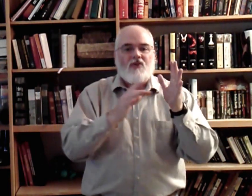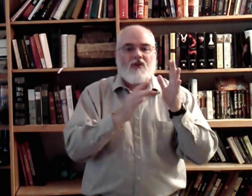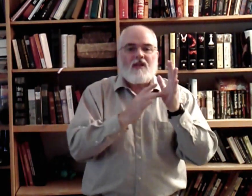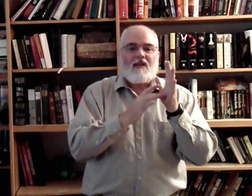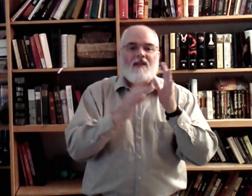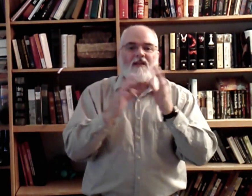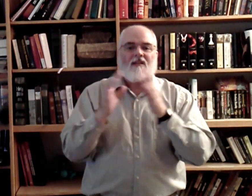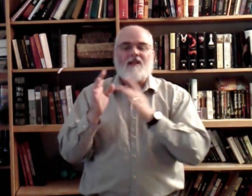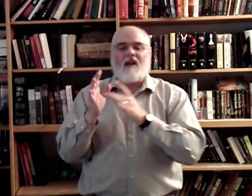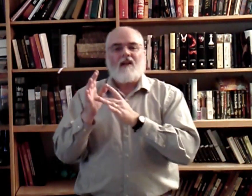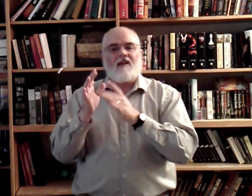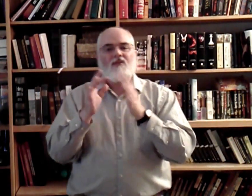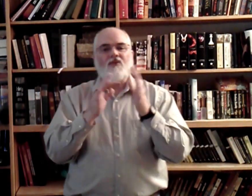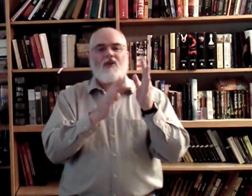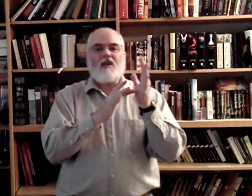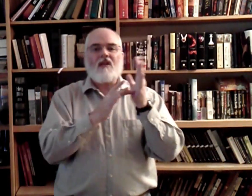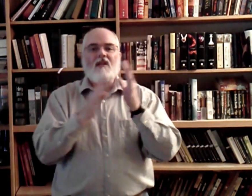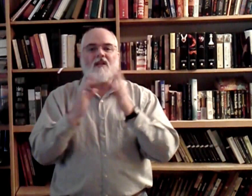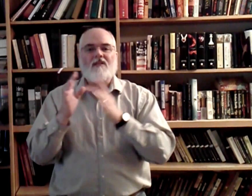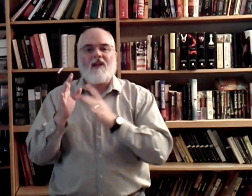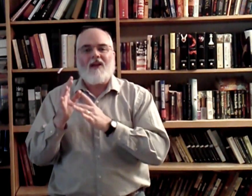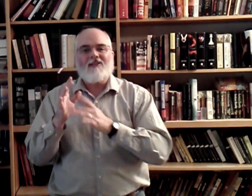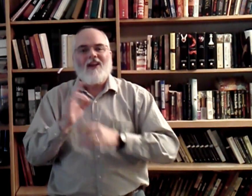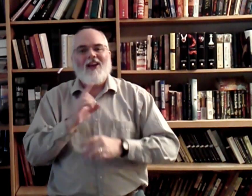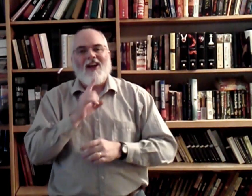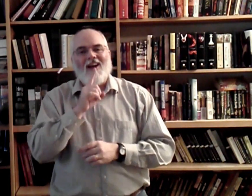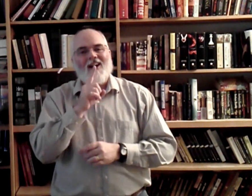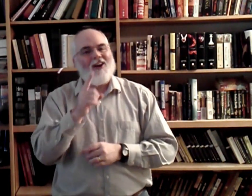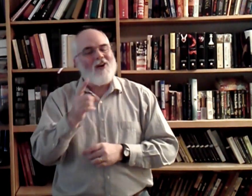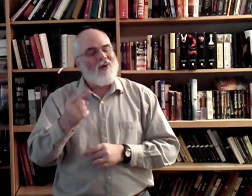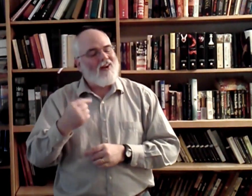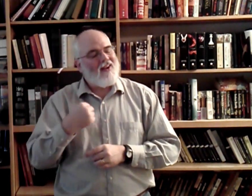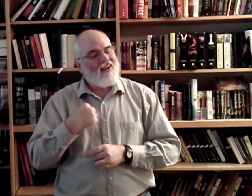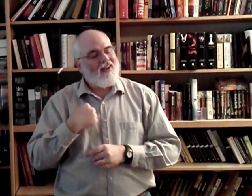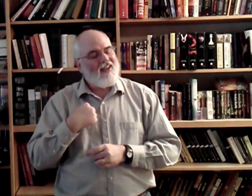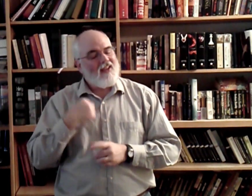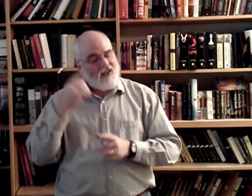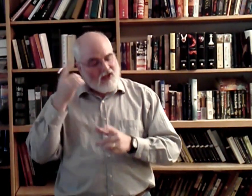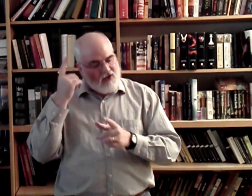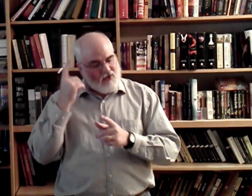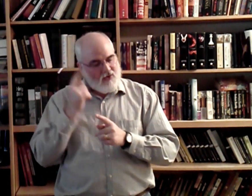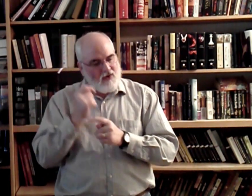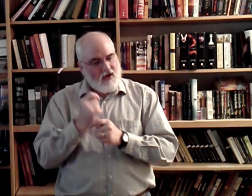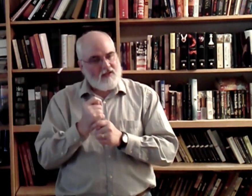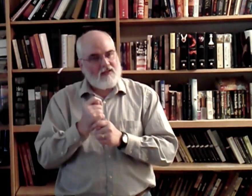Jesus, Jesus, Jesus, how I trust